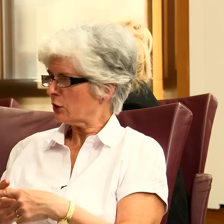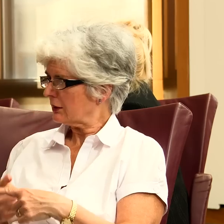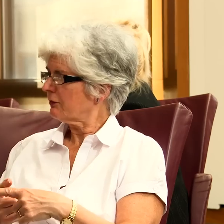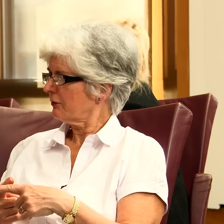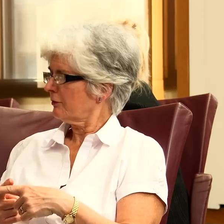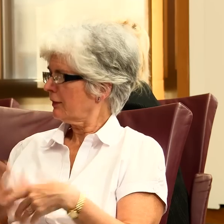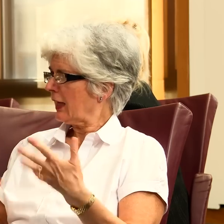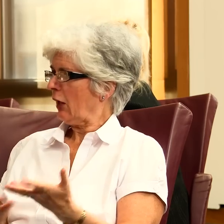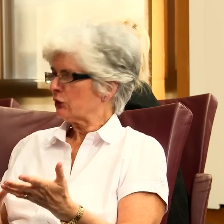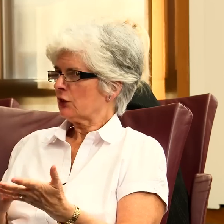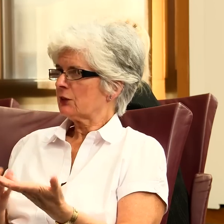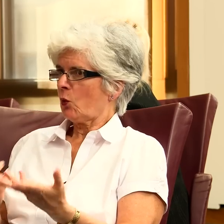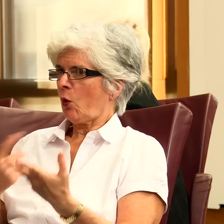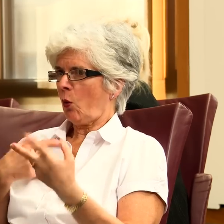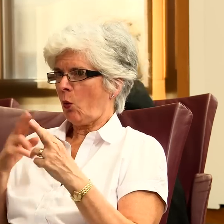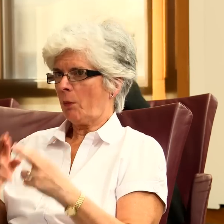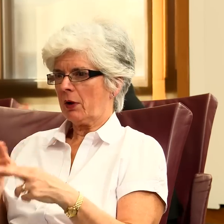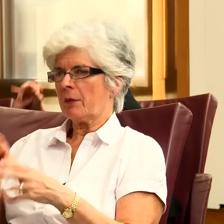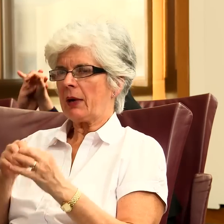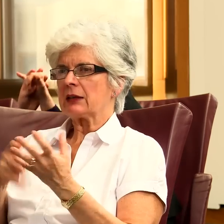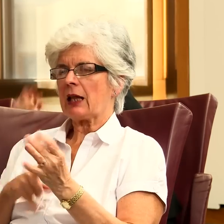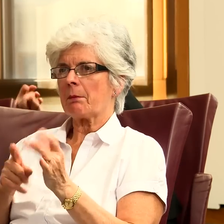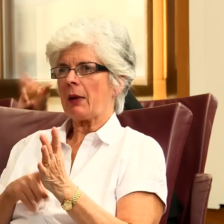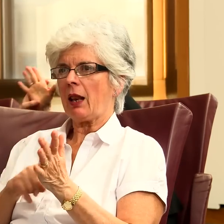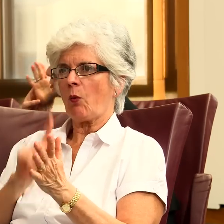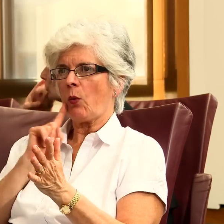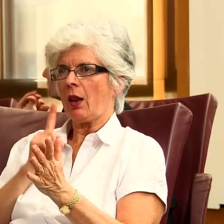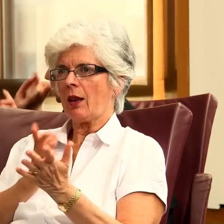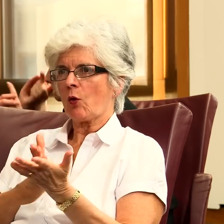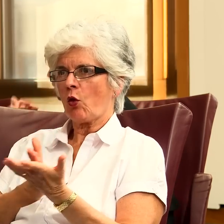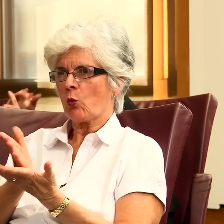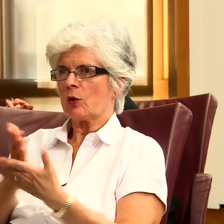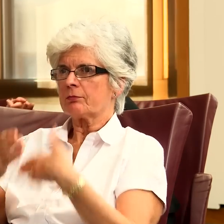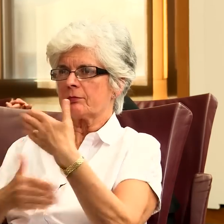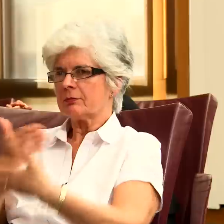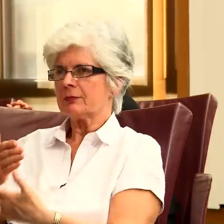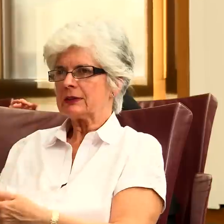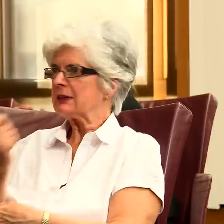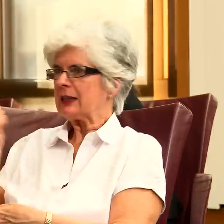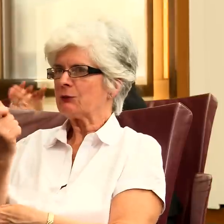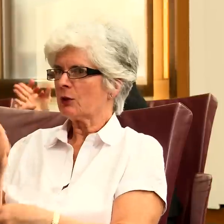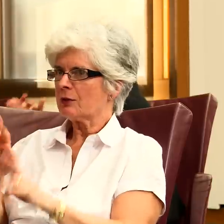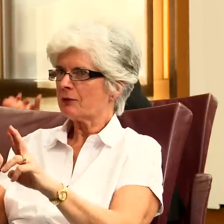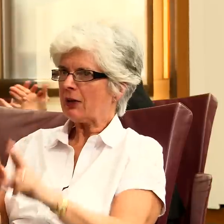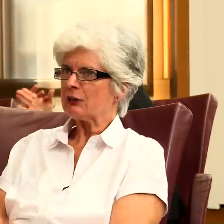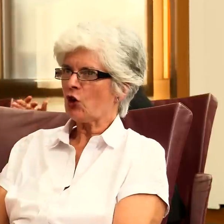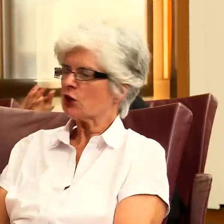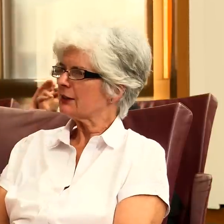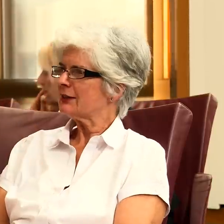Yeah this thing's very positive and very encouraging and hopefully the BSL bill will go through the various